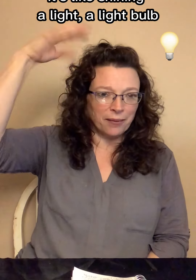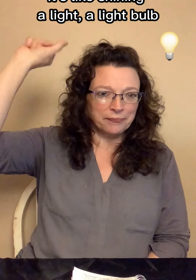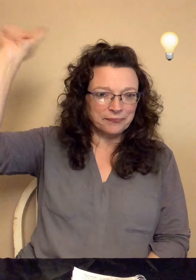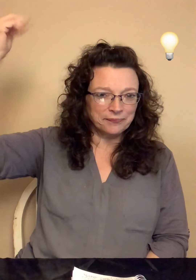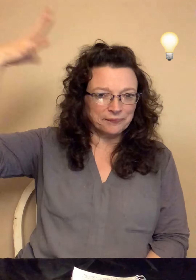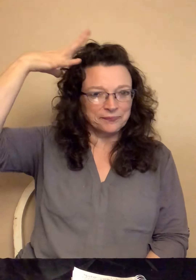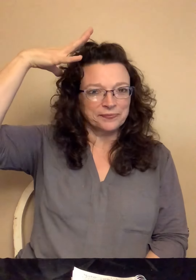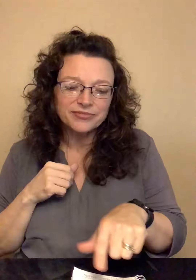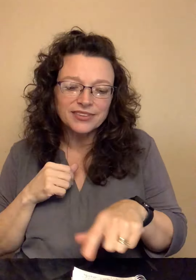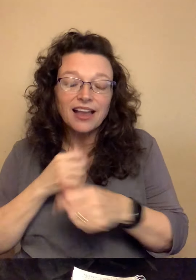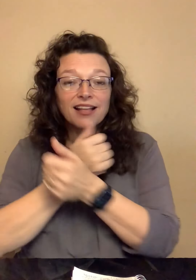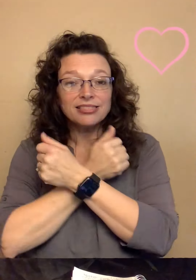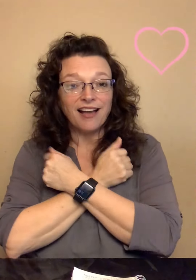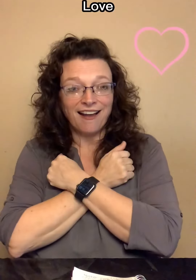Love.